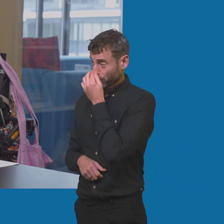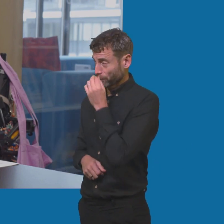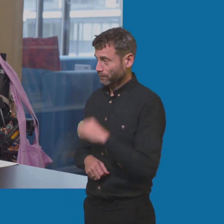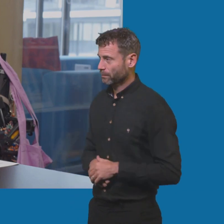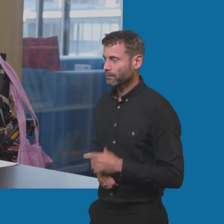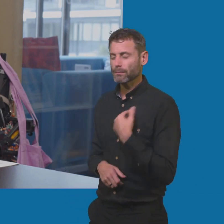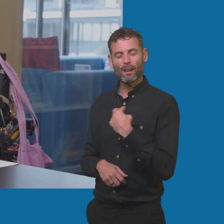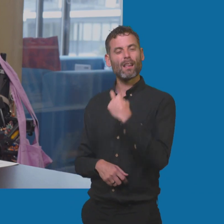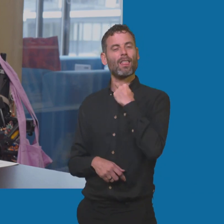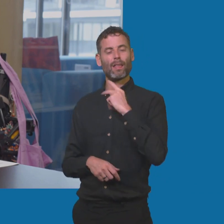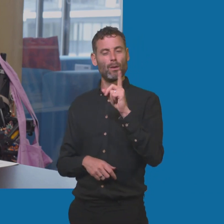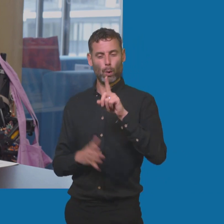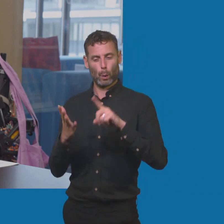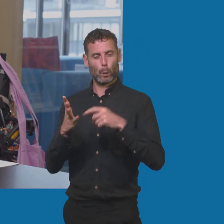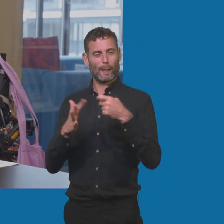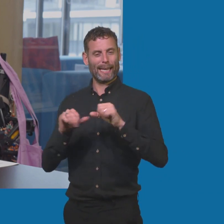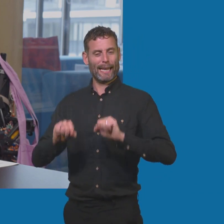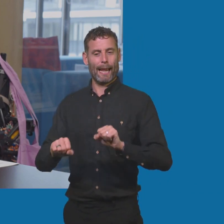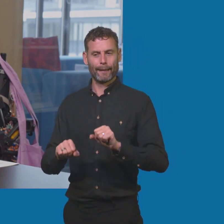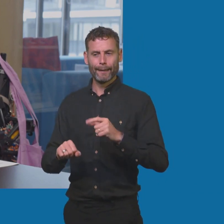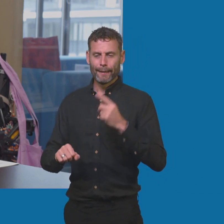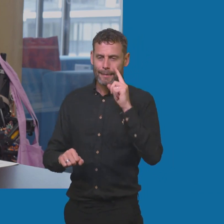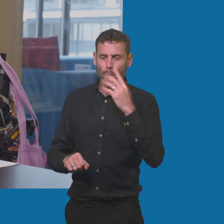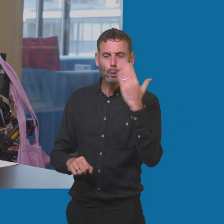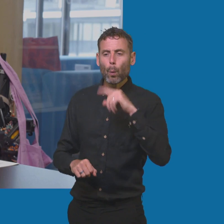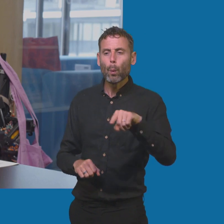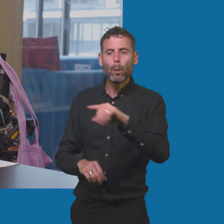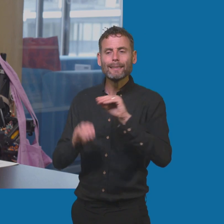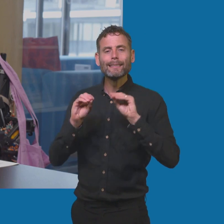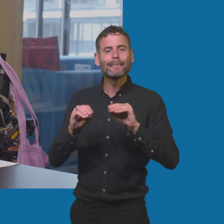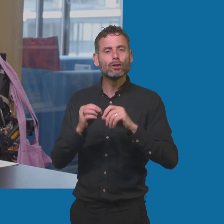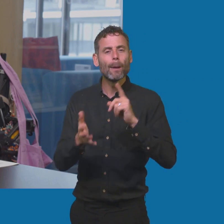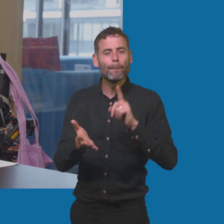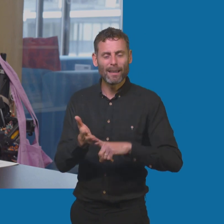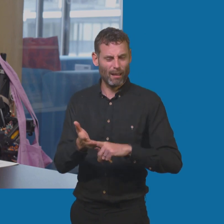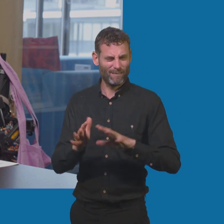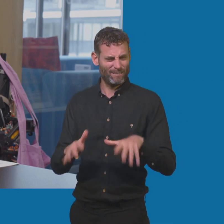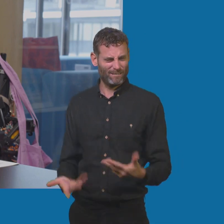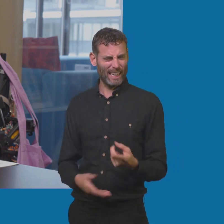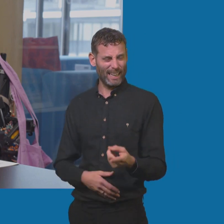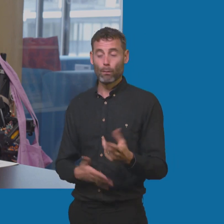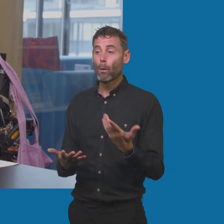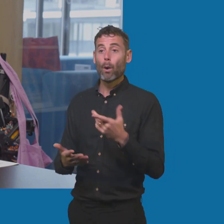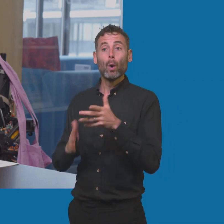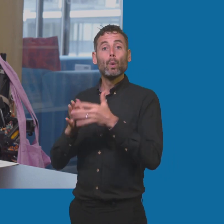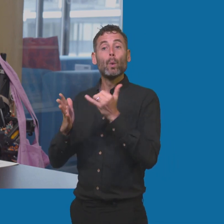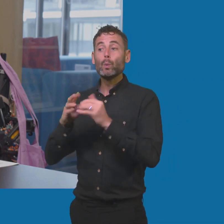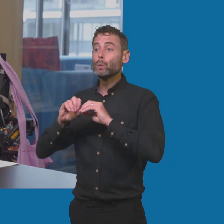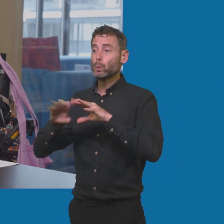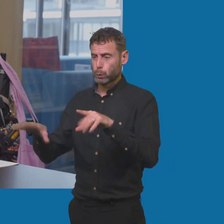in particular still doesn't have BSL as standard on news reports or, you know, just in the national curriculum. I mean,